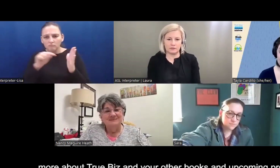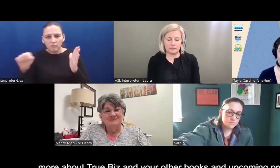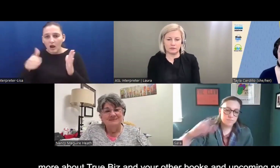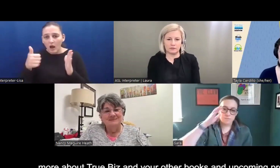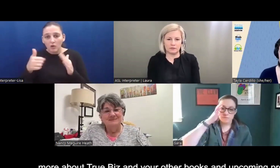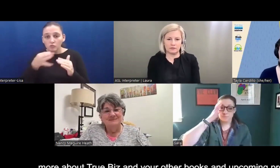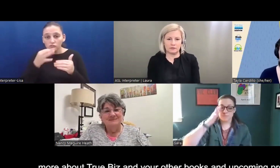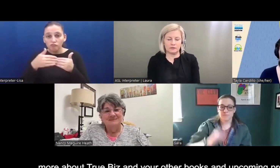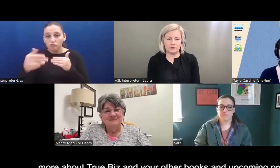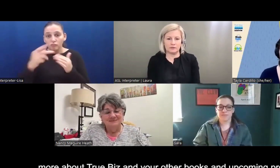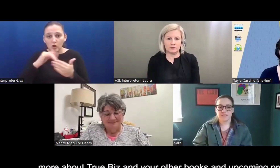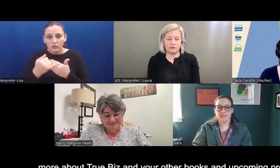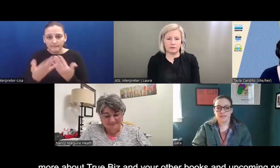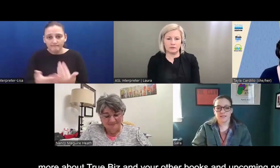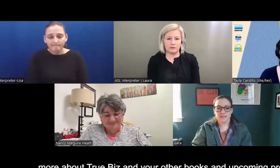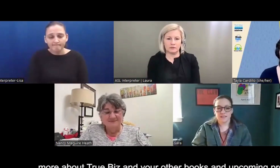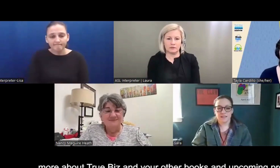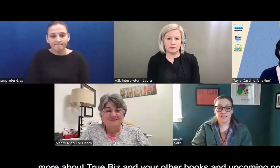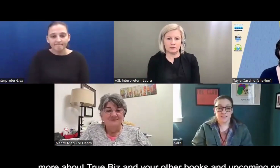projects?